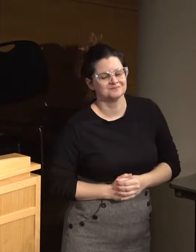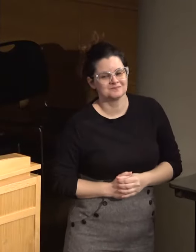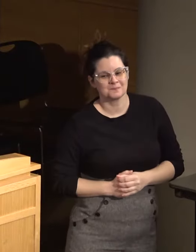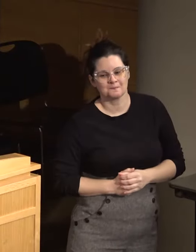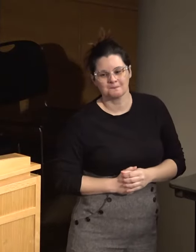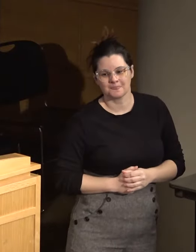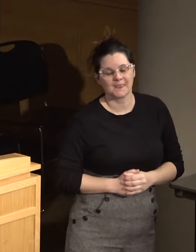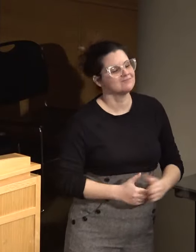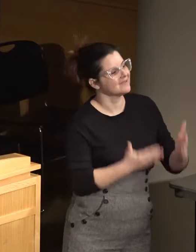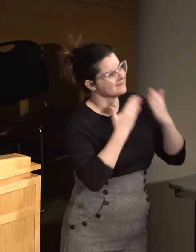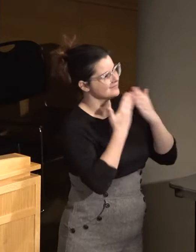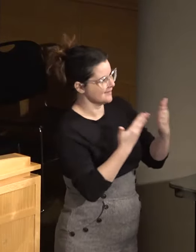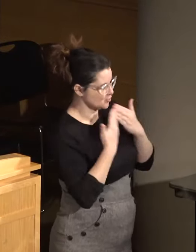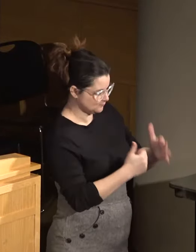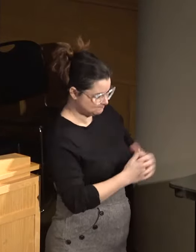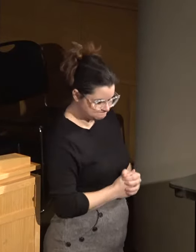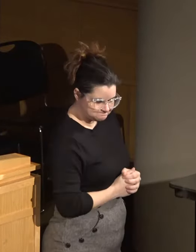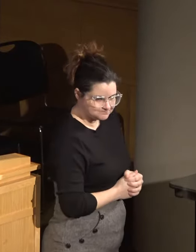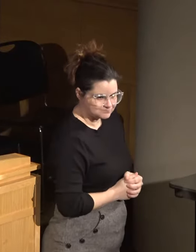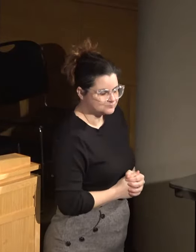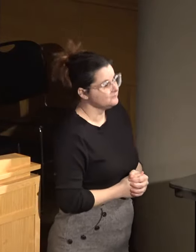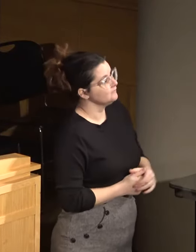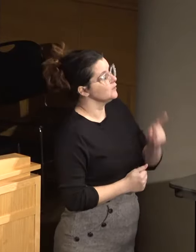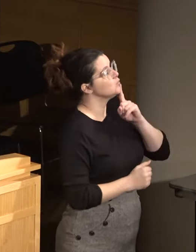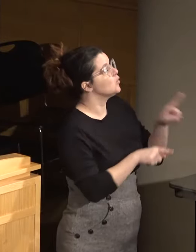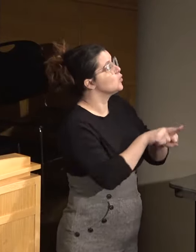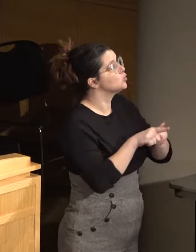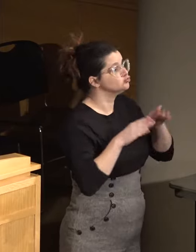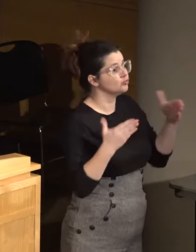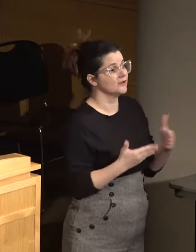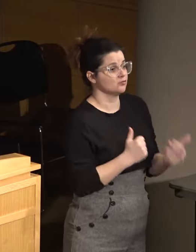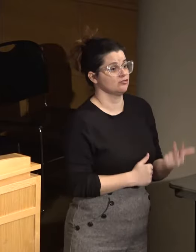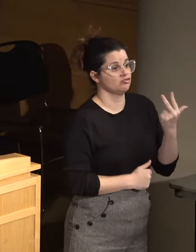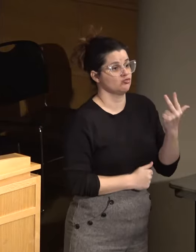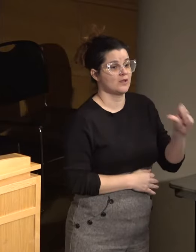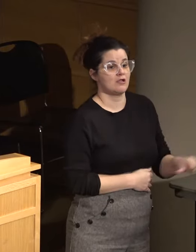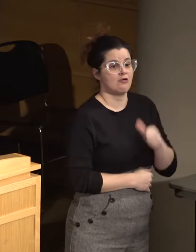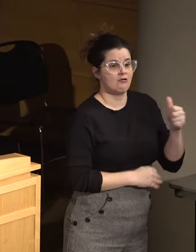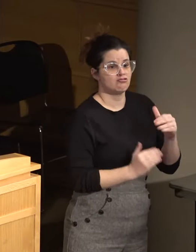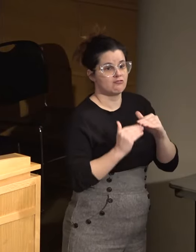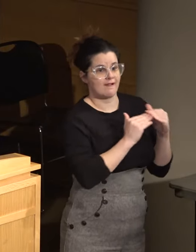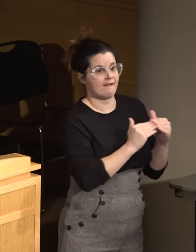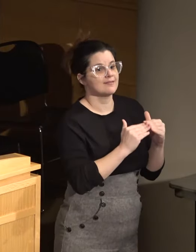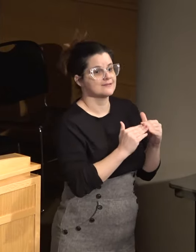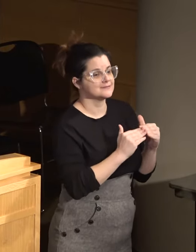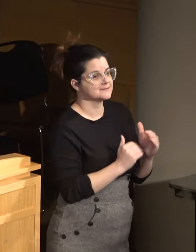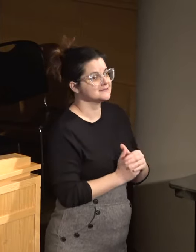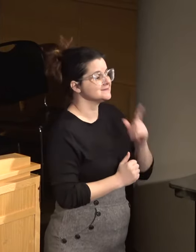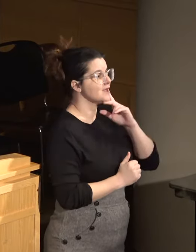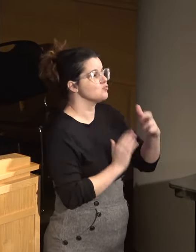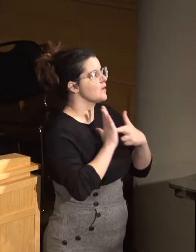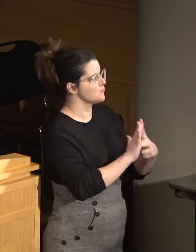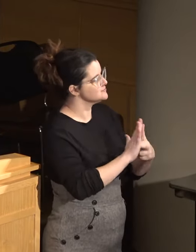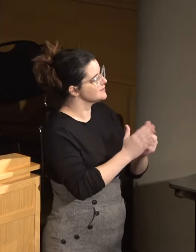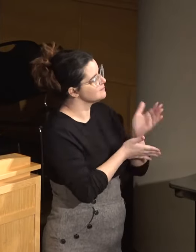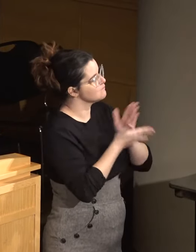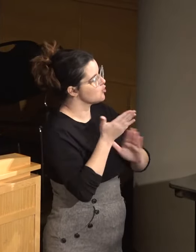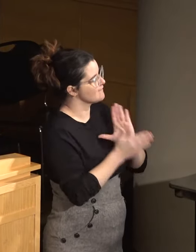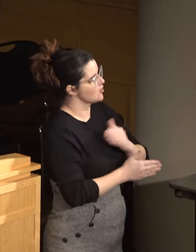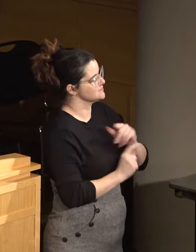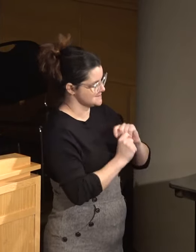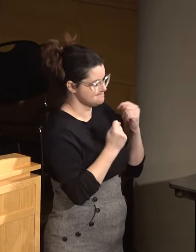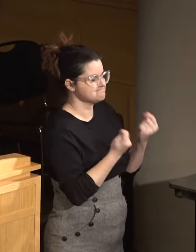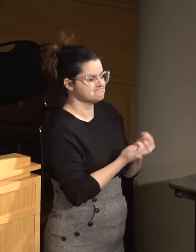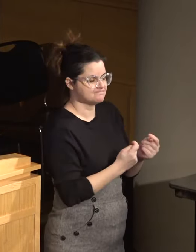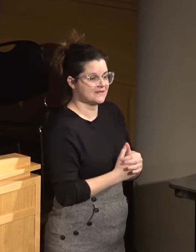Thank you, Rania. We also are here with three other colleagues that represent a portion of our team